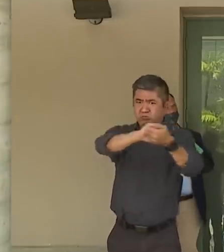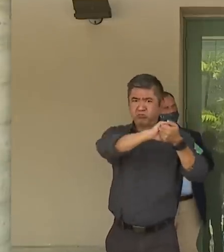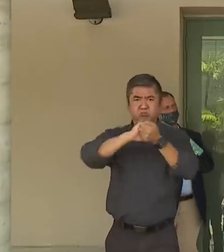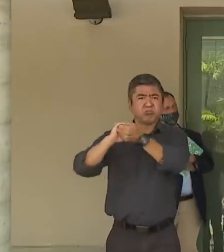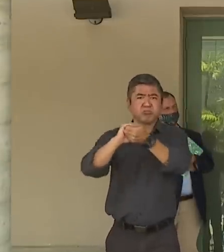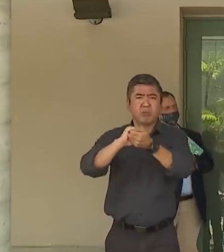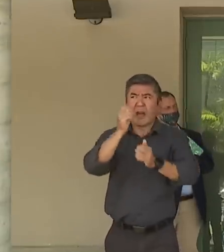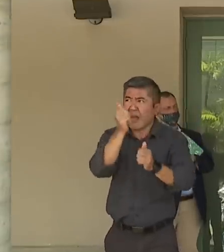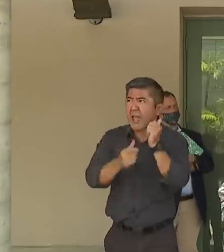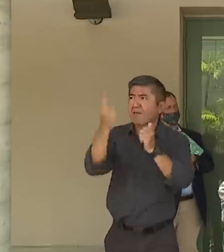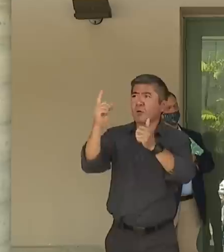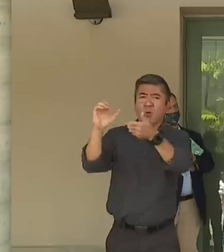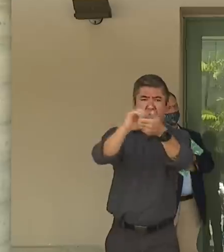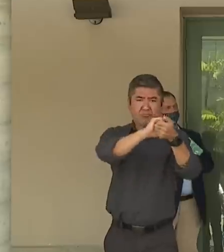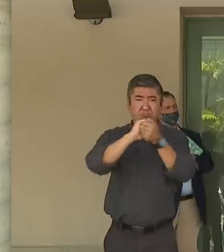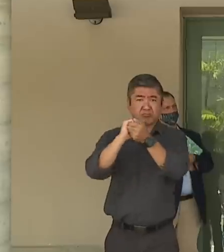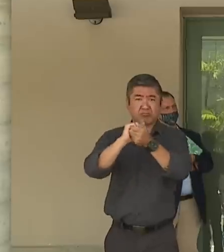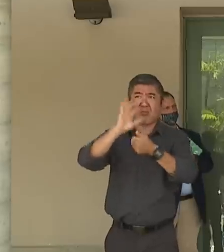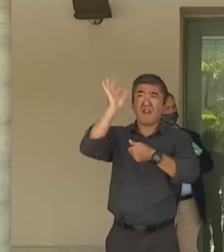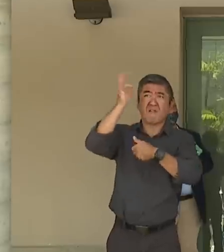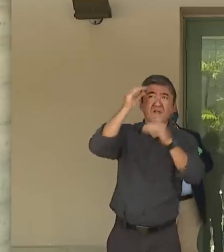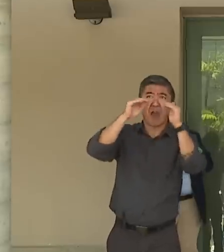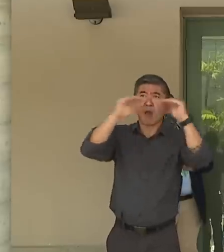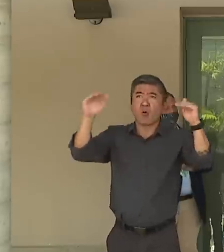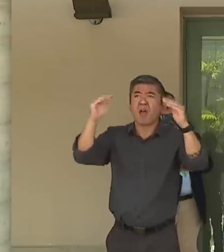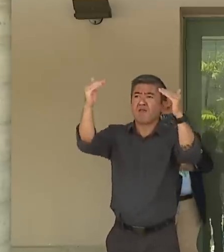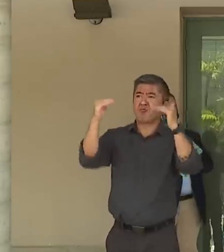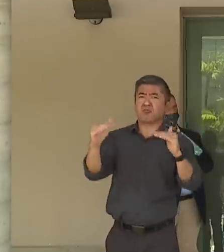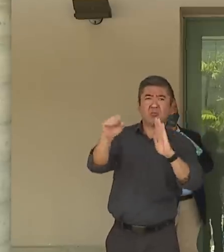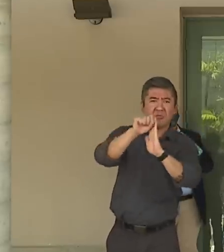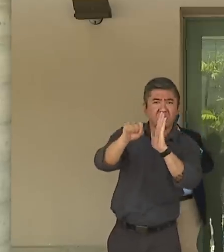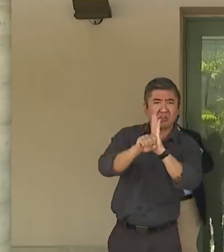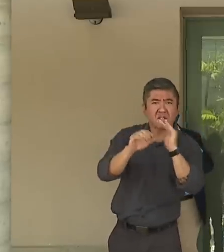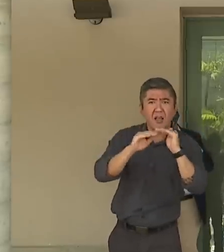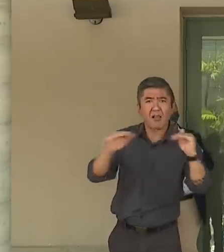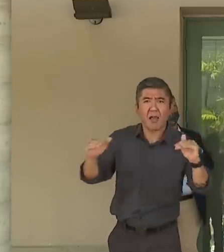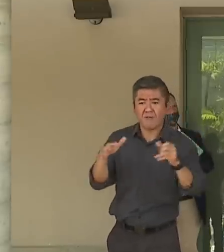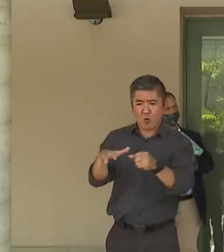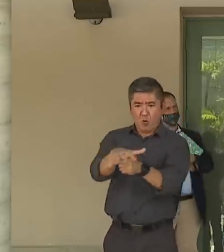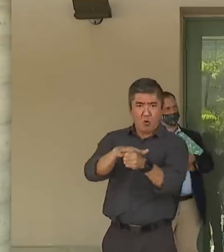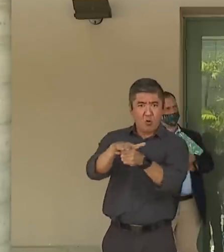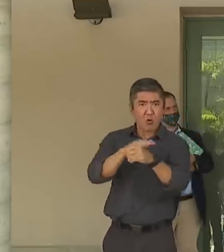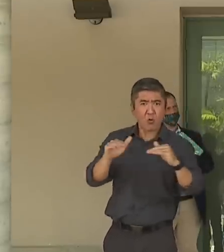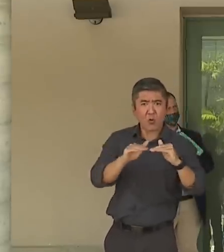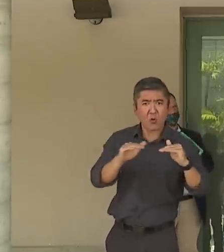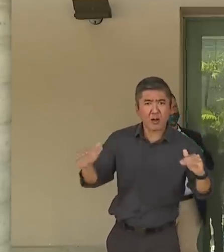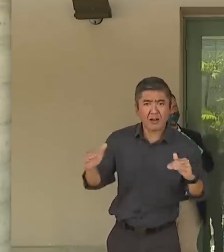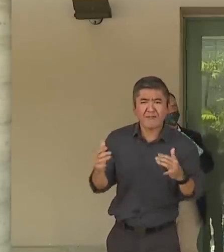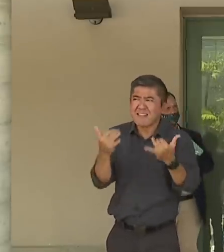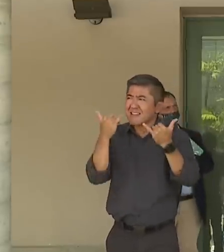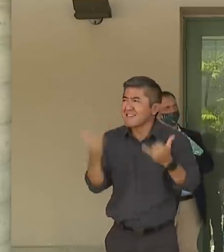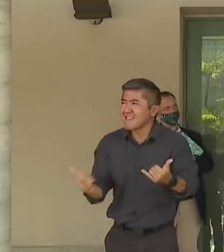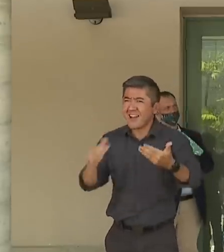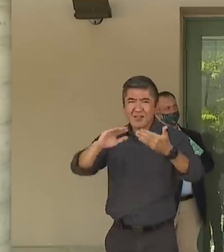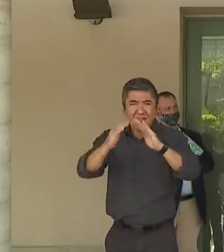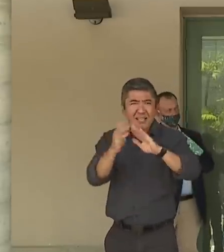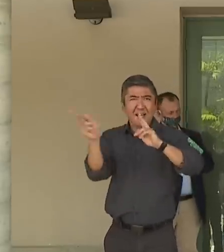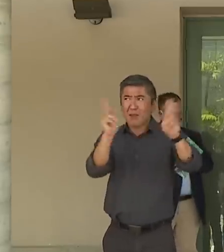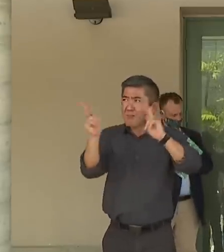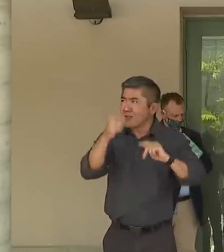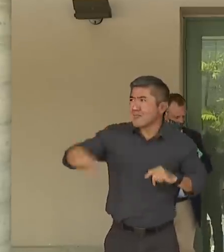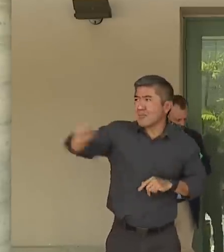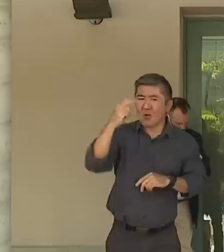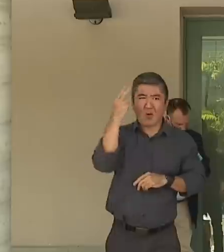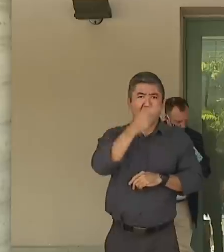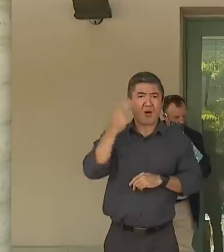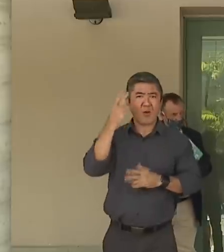partnership at the federal level, the state level, the local level, and right down to the neighborhood level. And